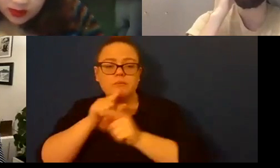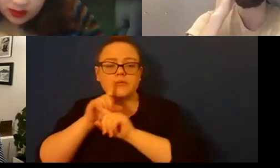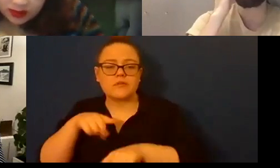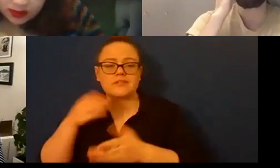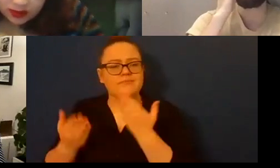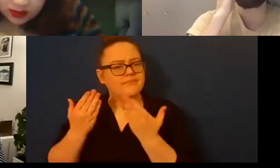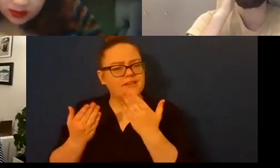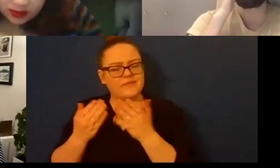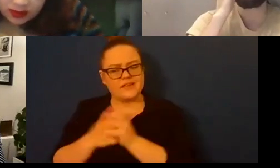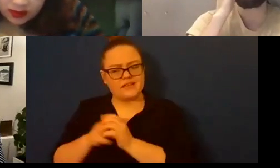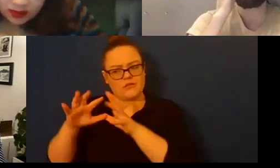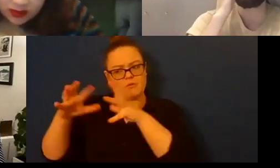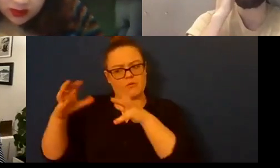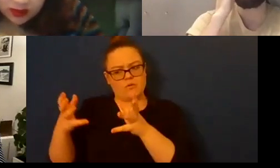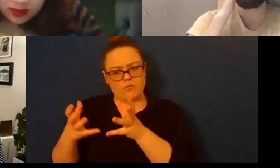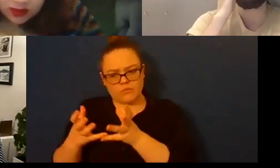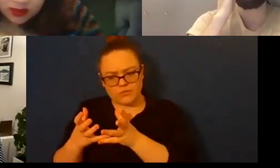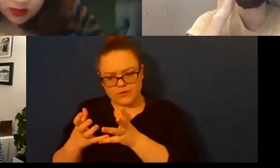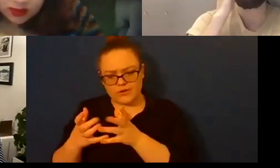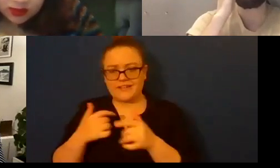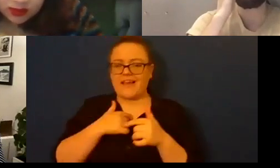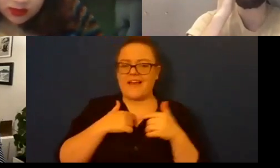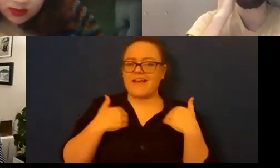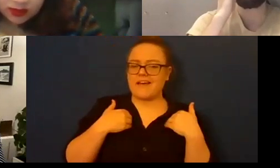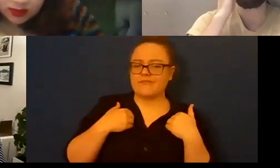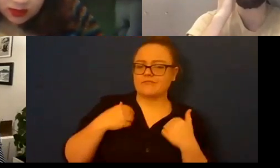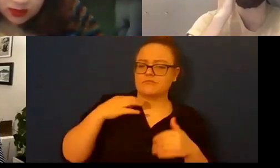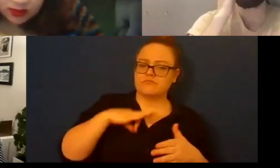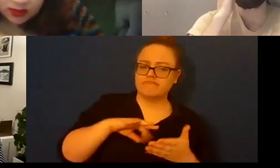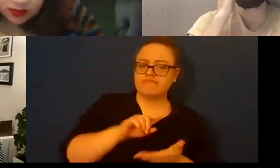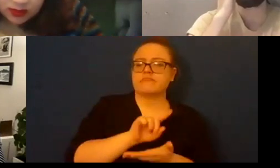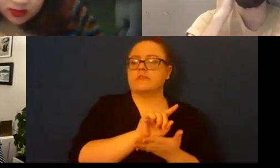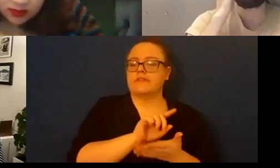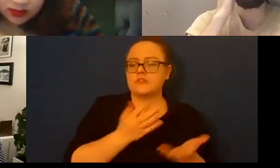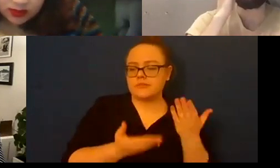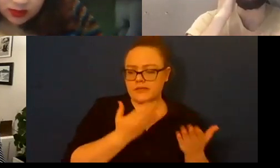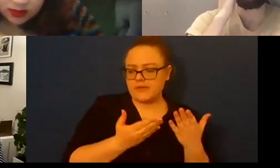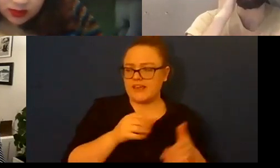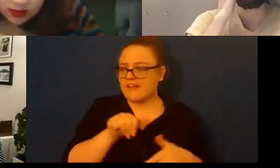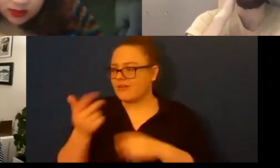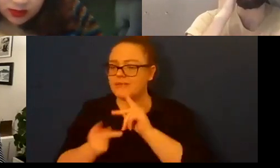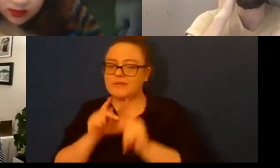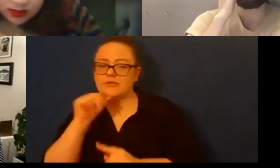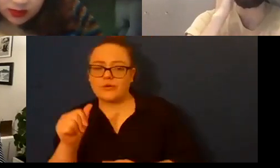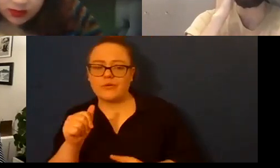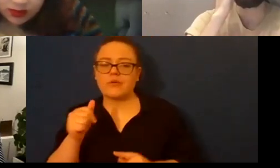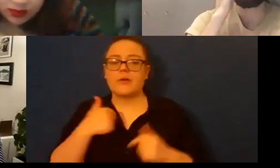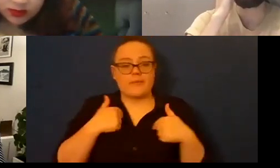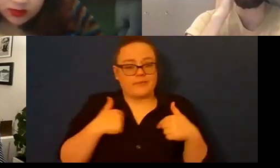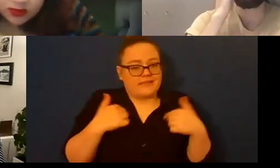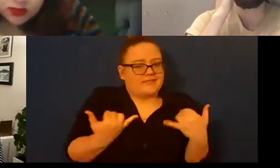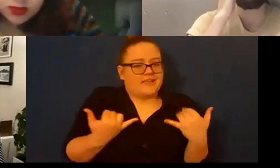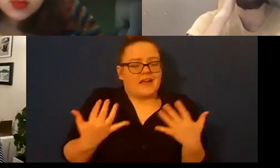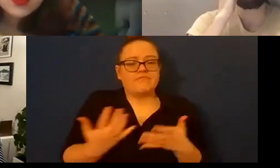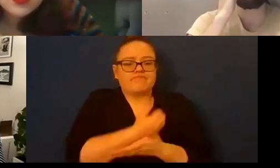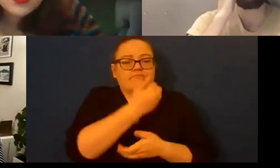way that I can right now with the various privileges that I carry so I'm up and I'm gonna fight the way that other people fought for me and I really think of this as a as